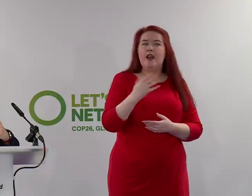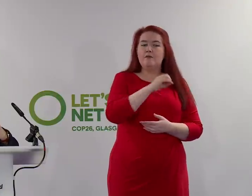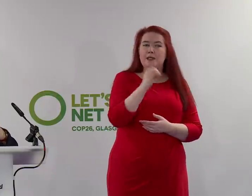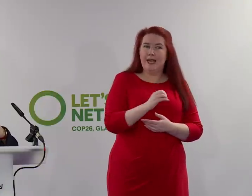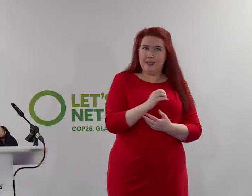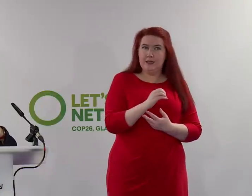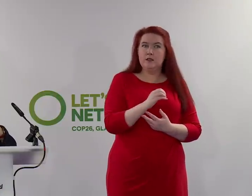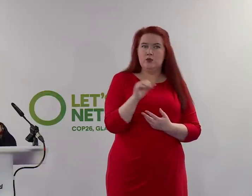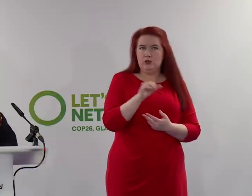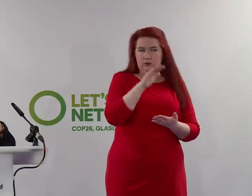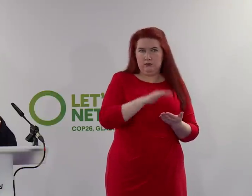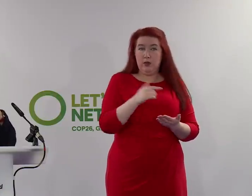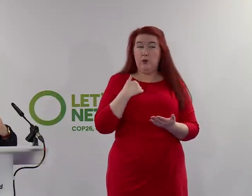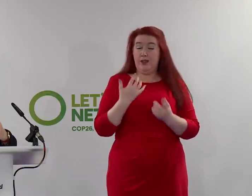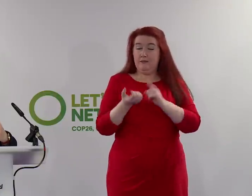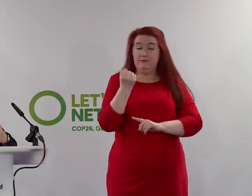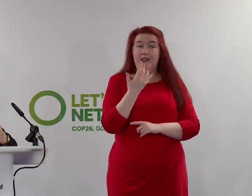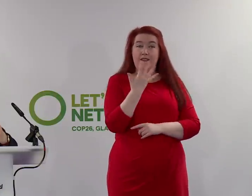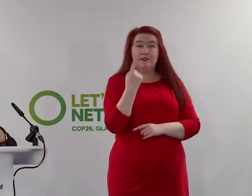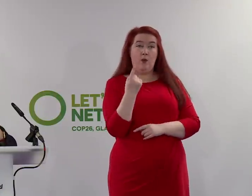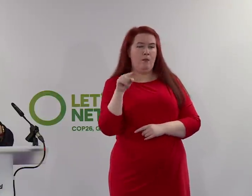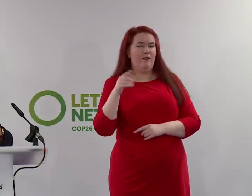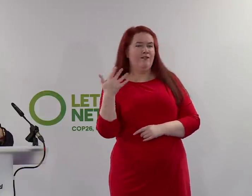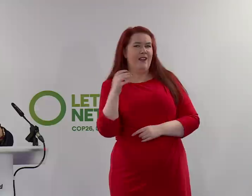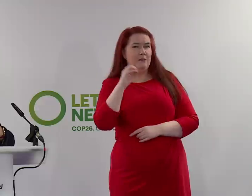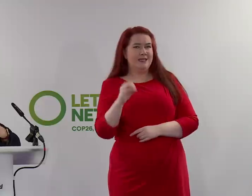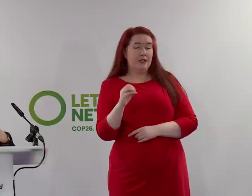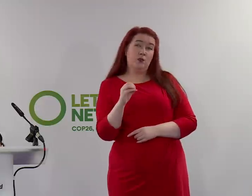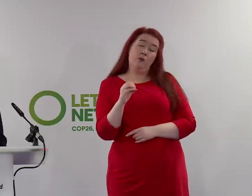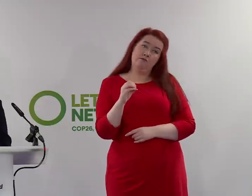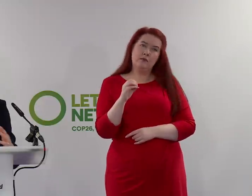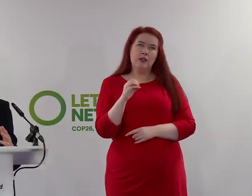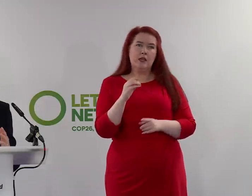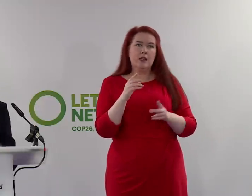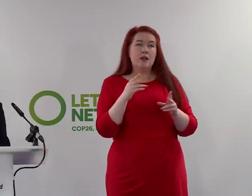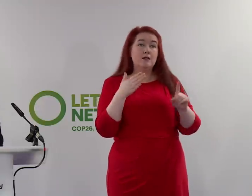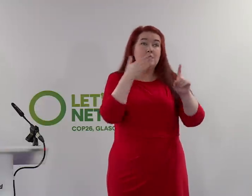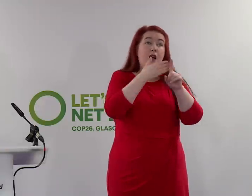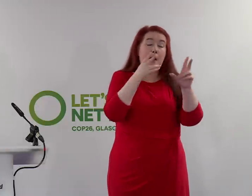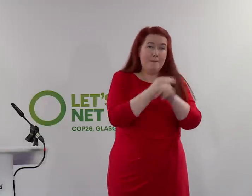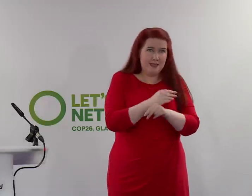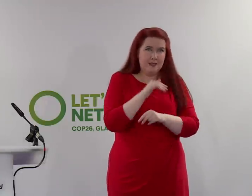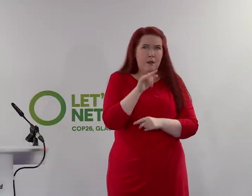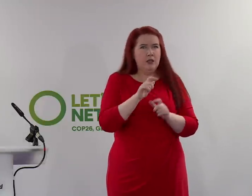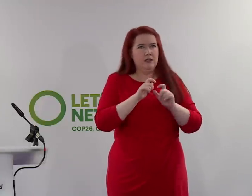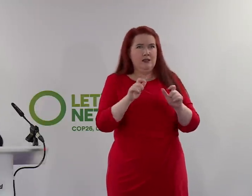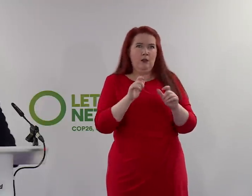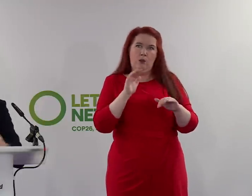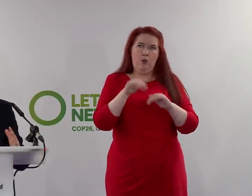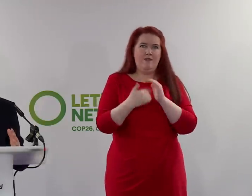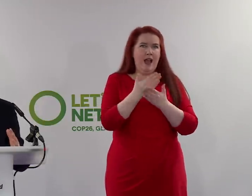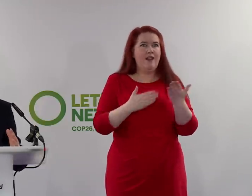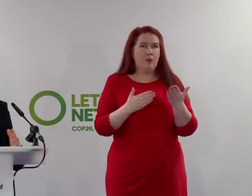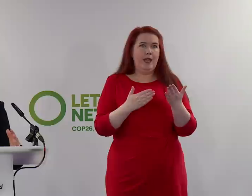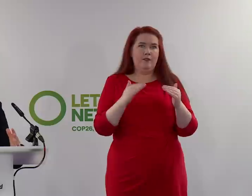We got to 51.5%. So we didn't meet the target, but we have still got more than halfway to net zero, which